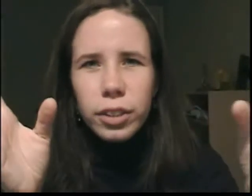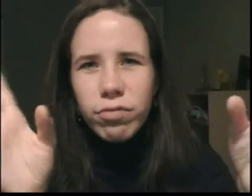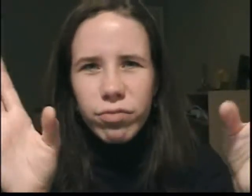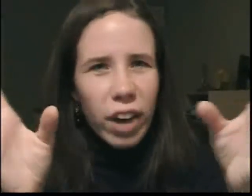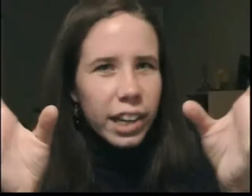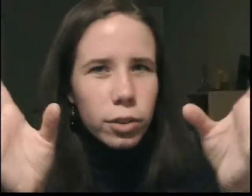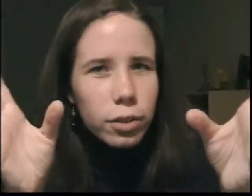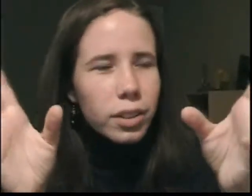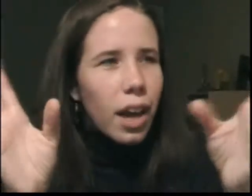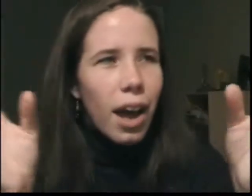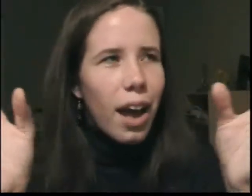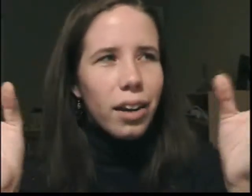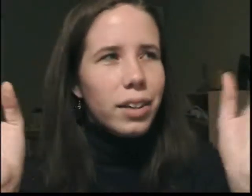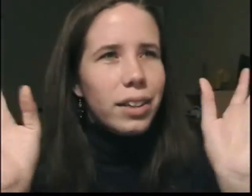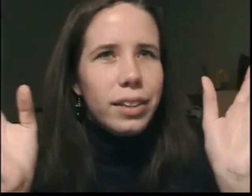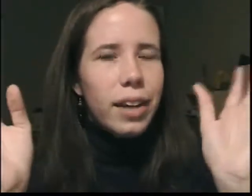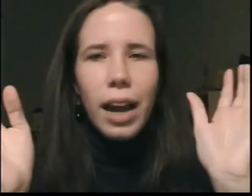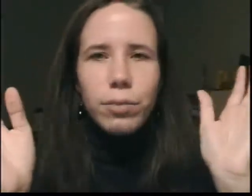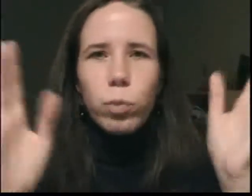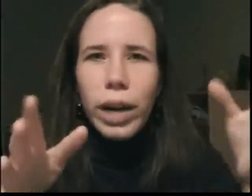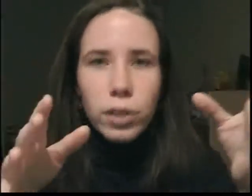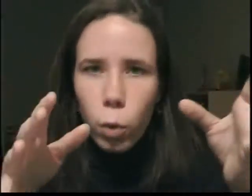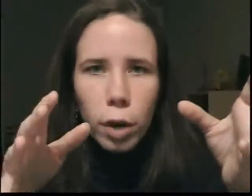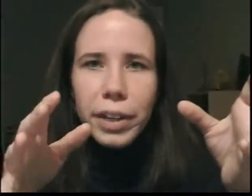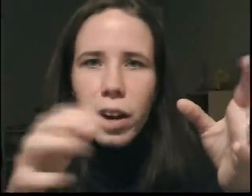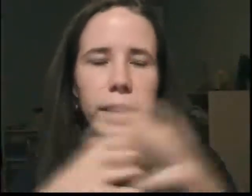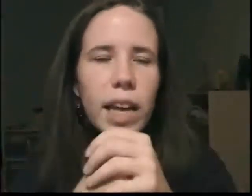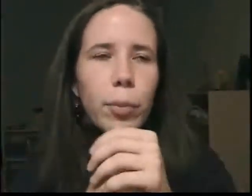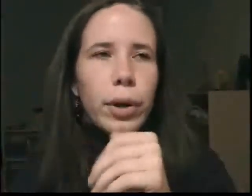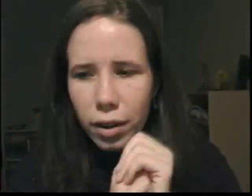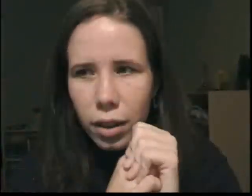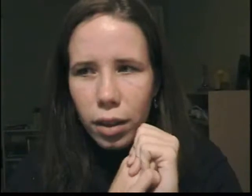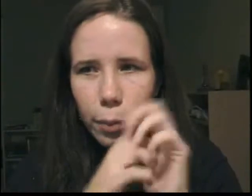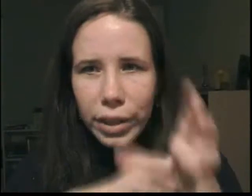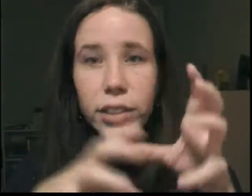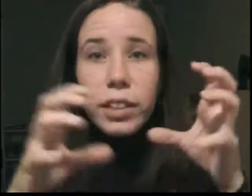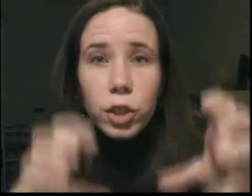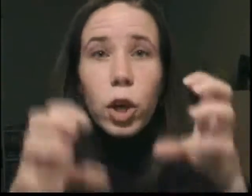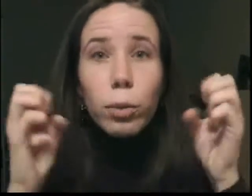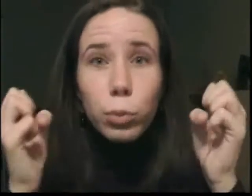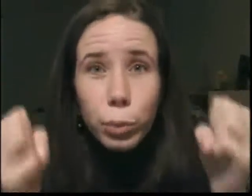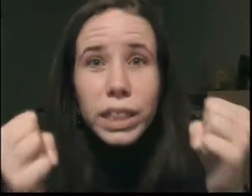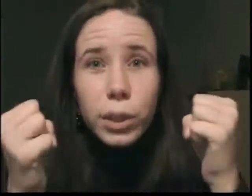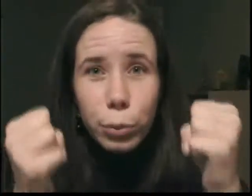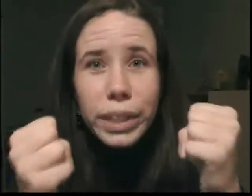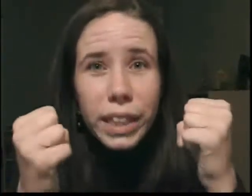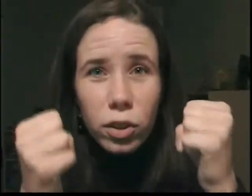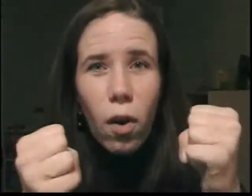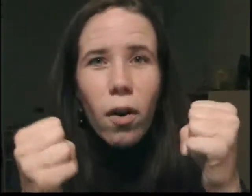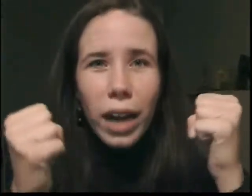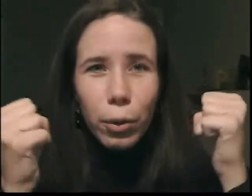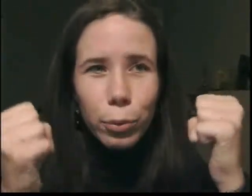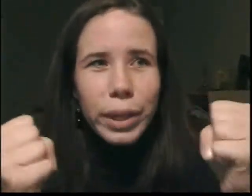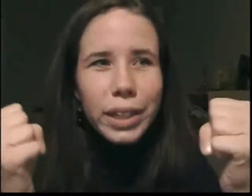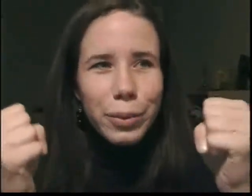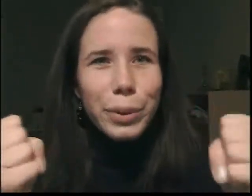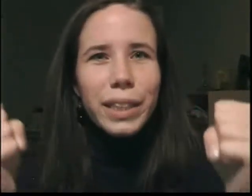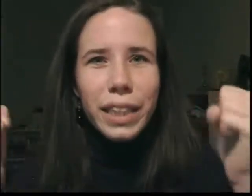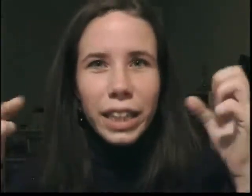finals. I went out to walk my dog at that point. Basically, the show was really, really long and really, really,